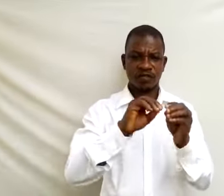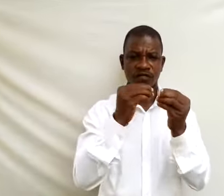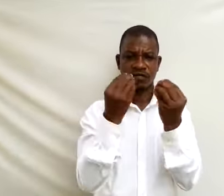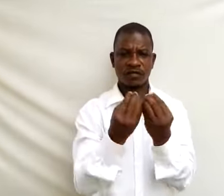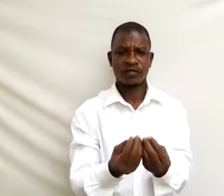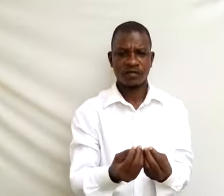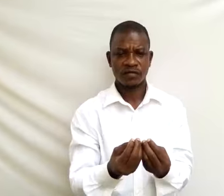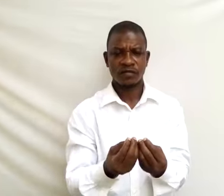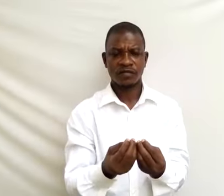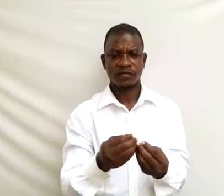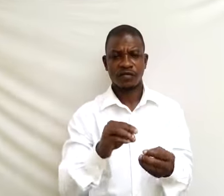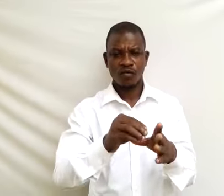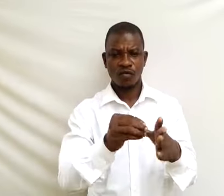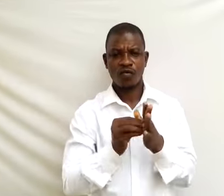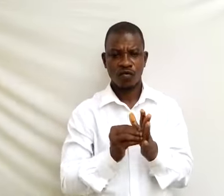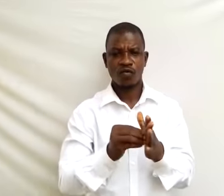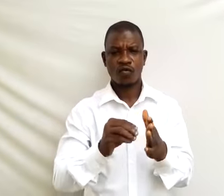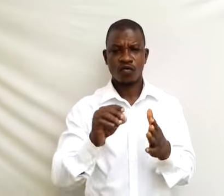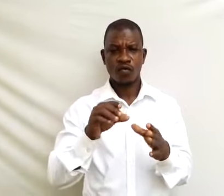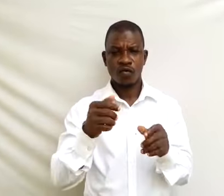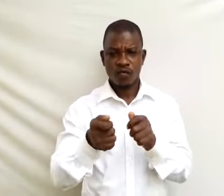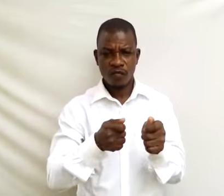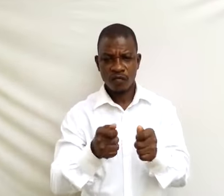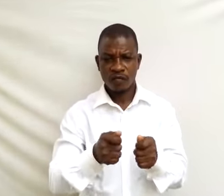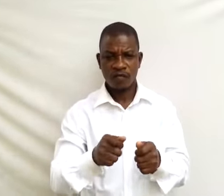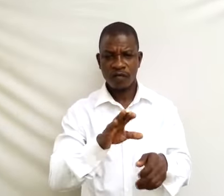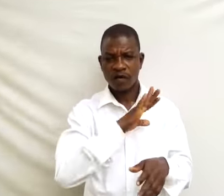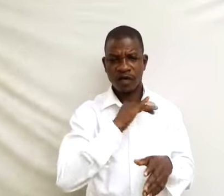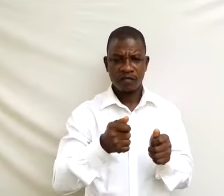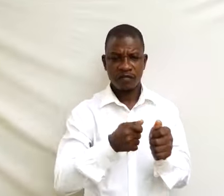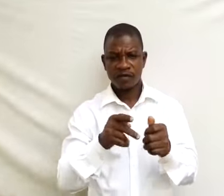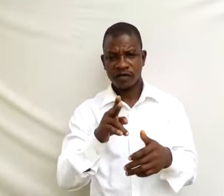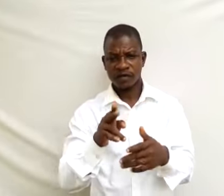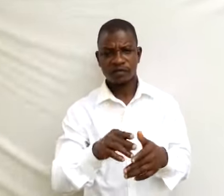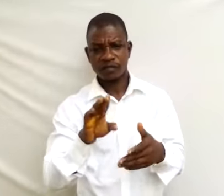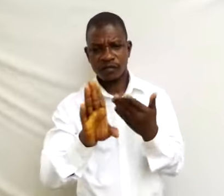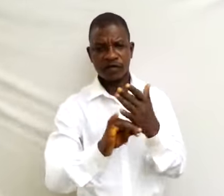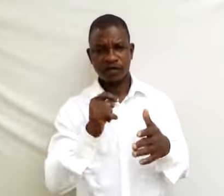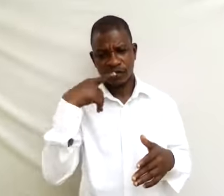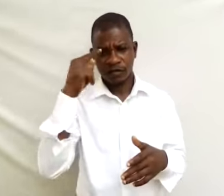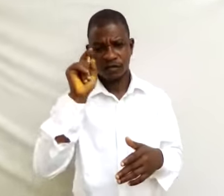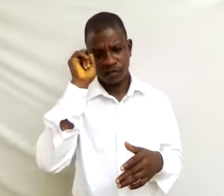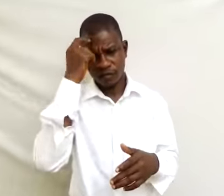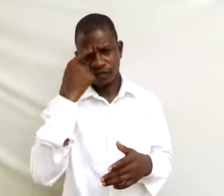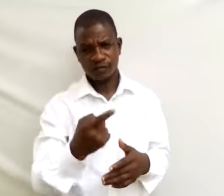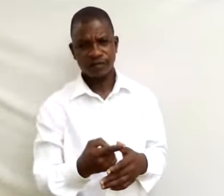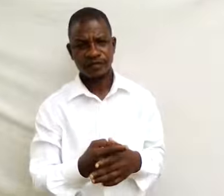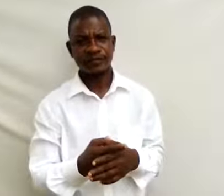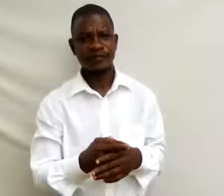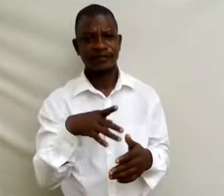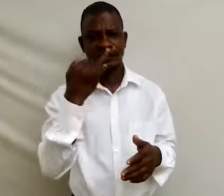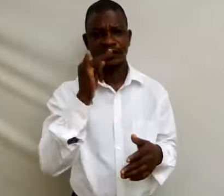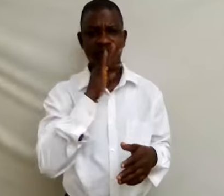owned, controlled and managed by the government. 10. are associated